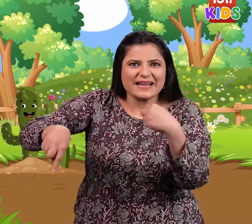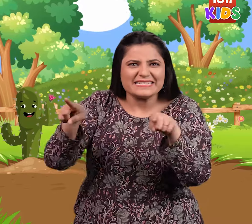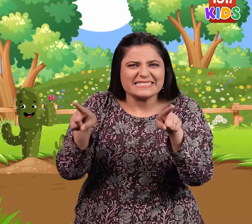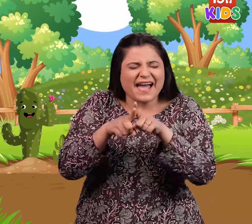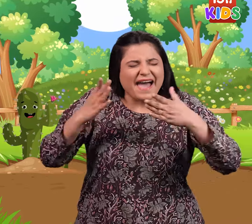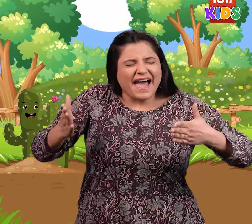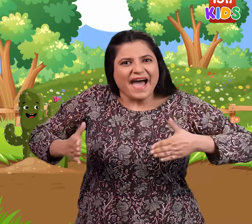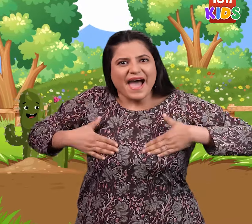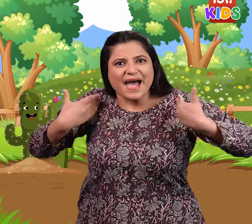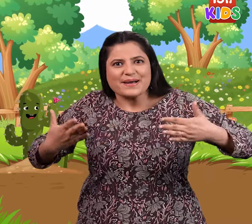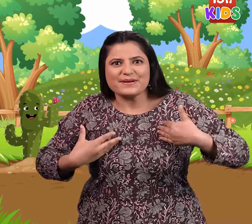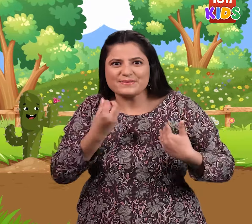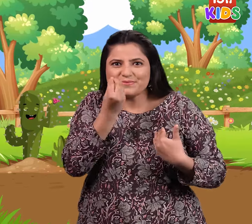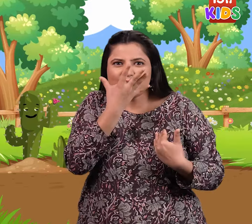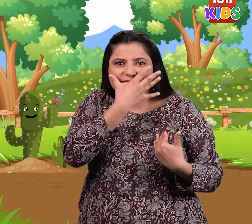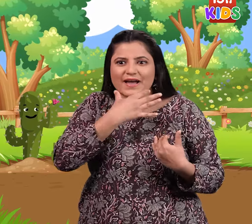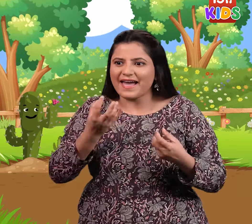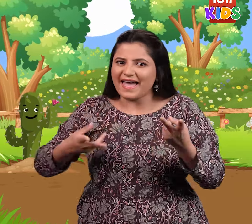All of them lived happily together.